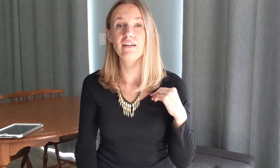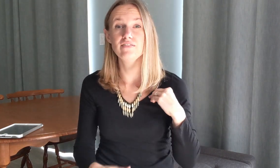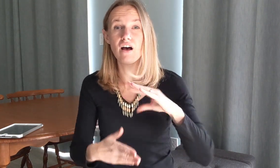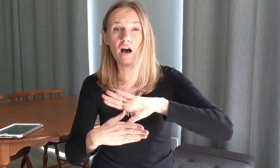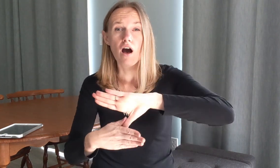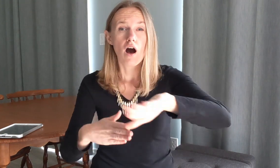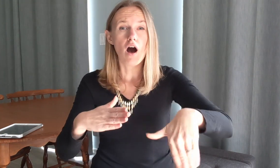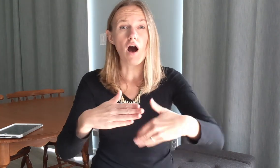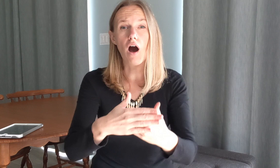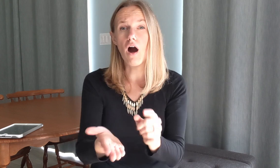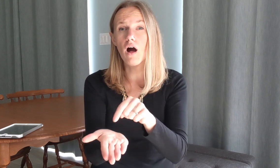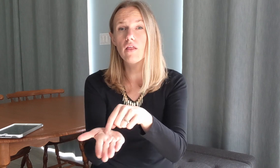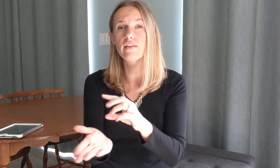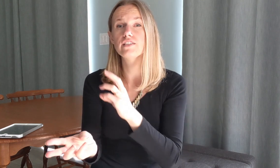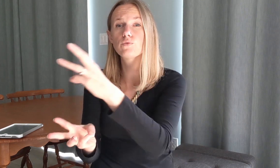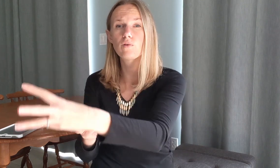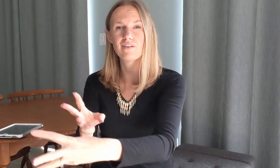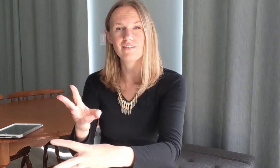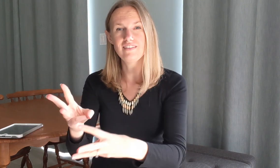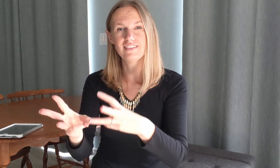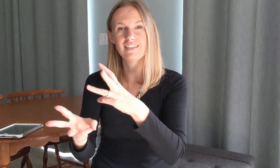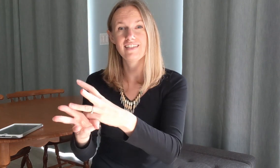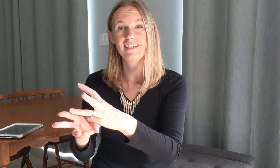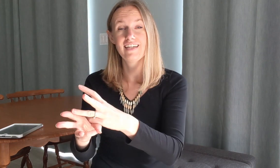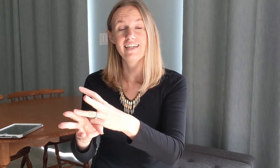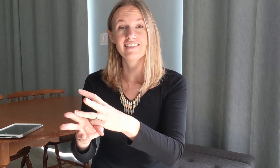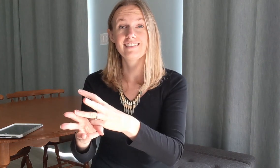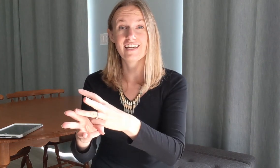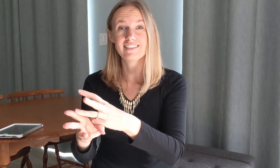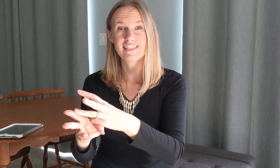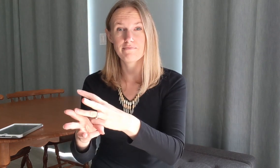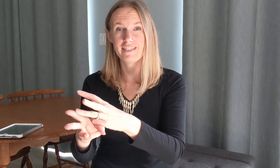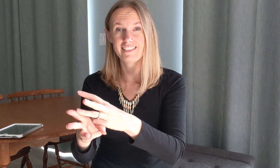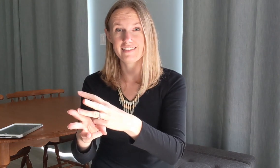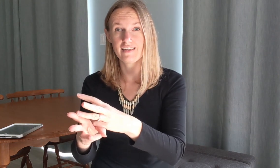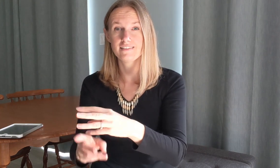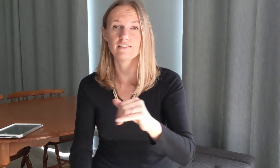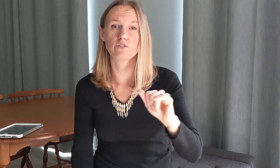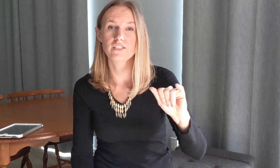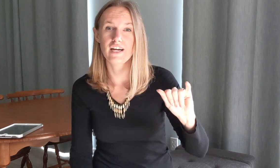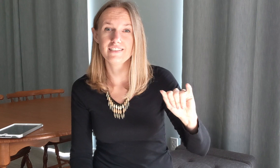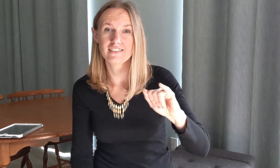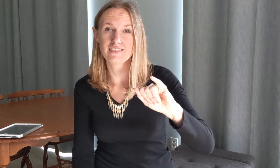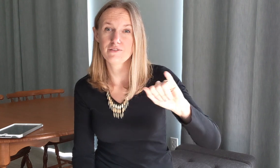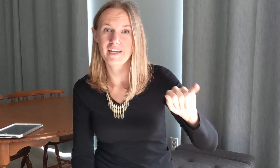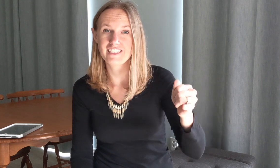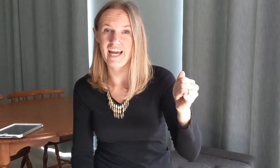all this world just give me Jesus so just is you make a J